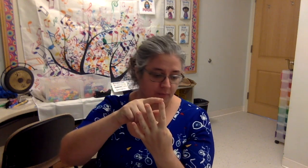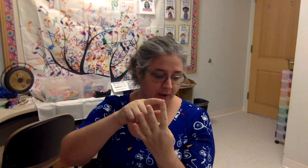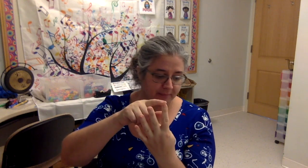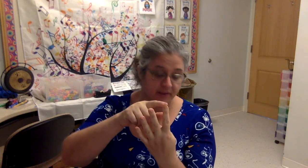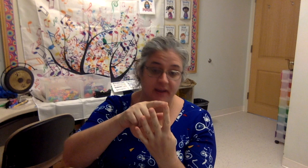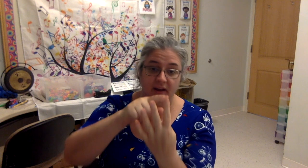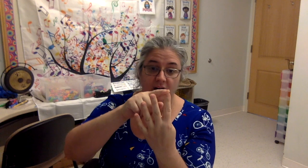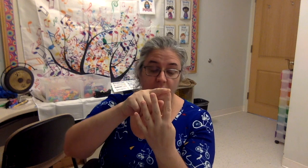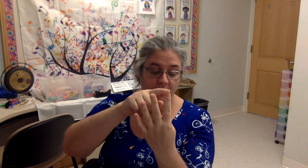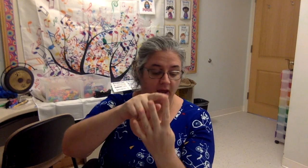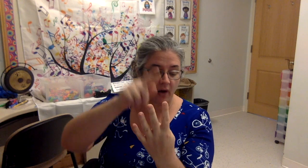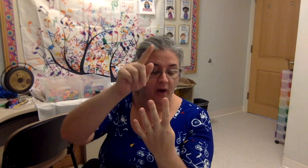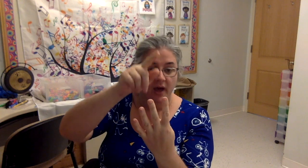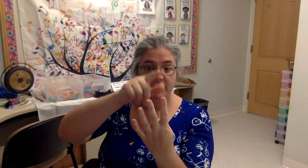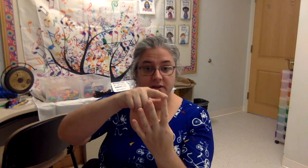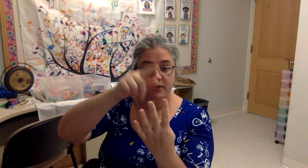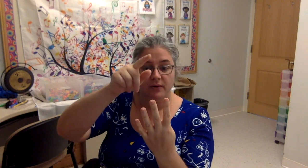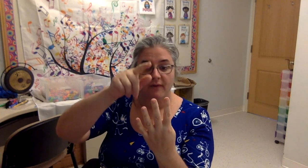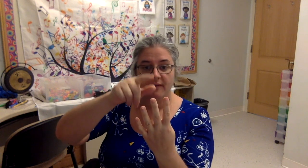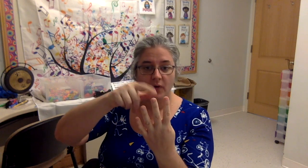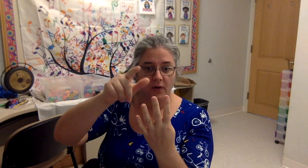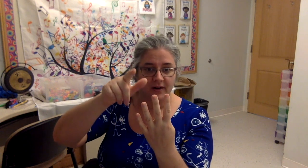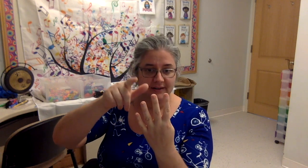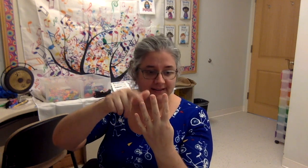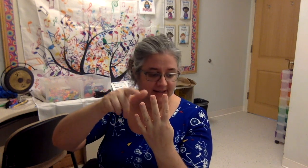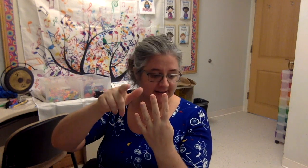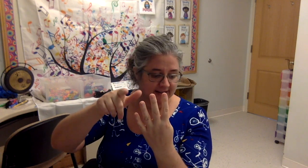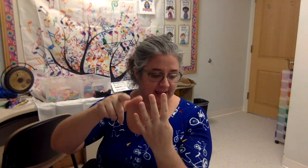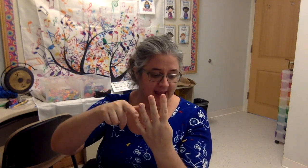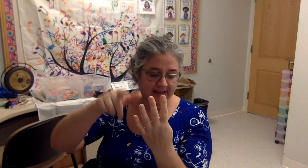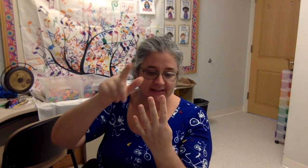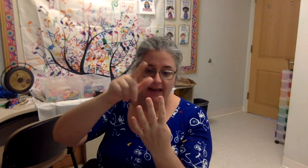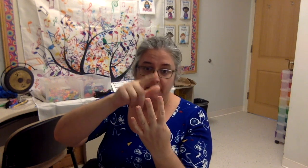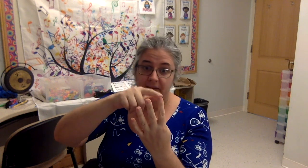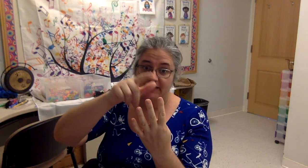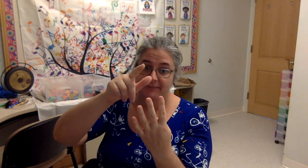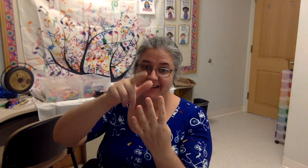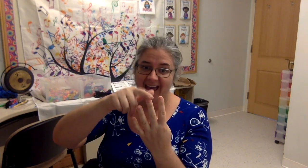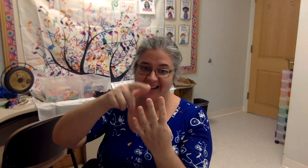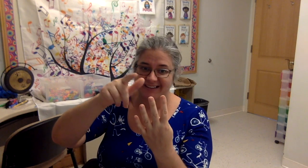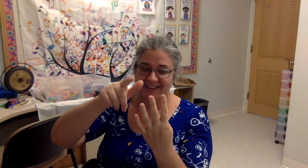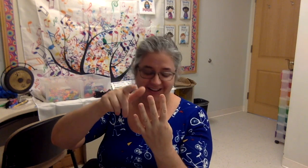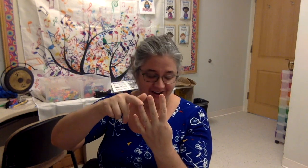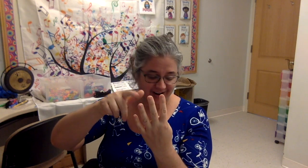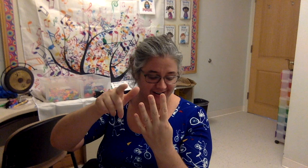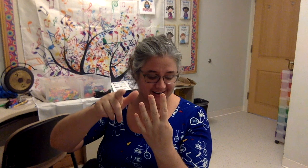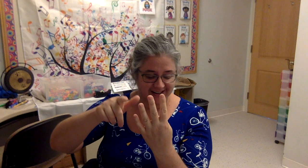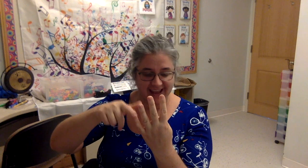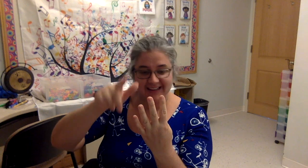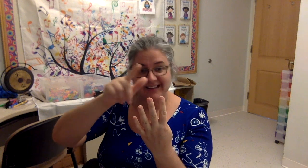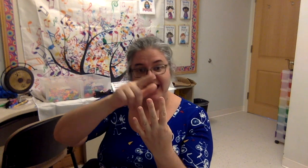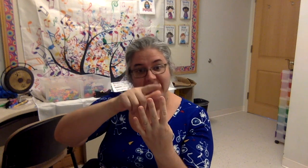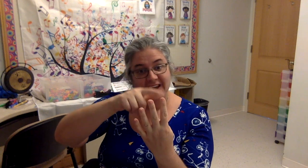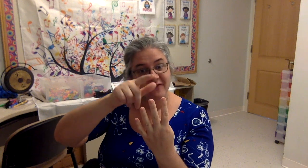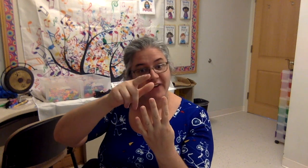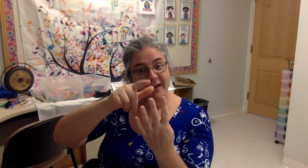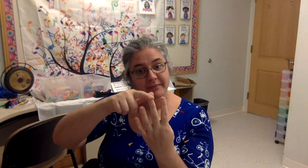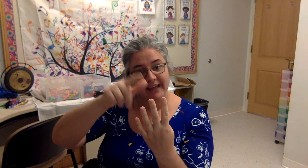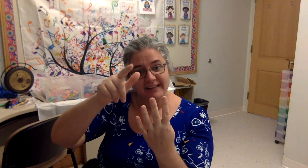Okay? Here we go. Two, four, six, eight. Meet me at the garden gate. If I'm late,